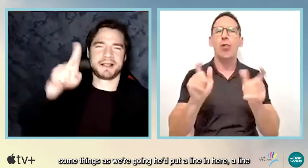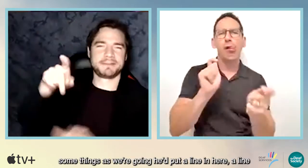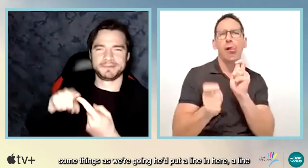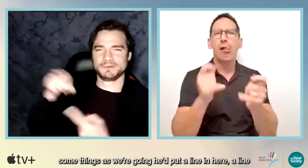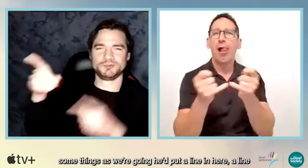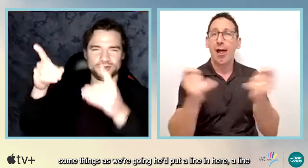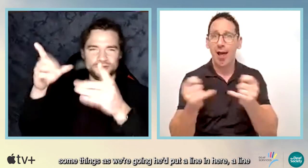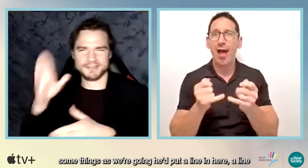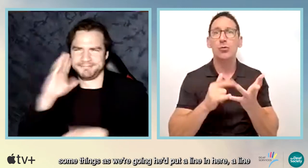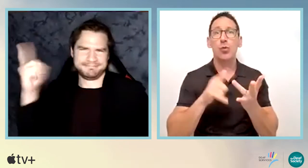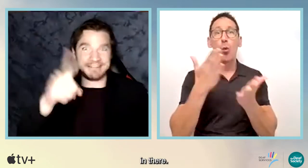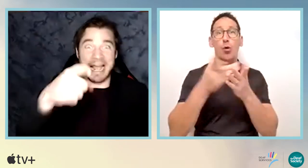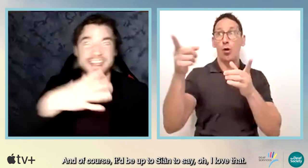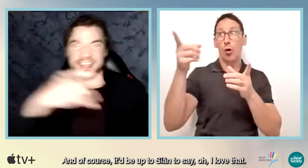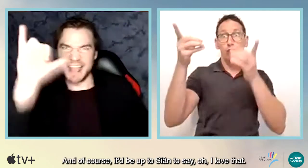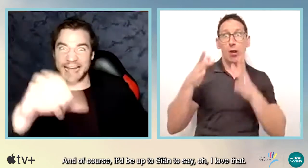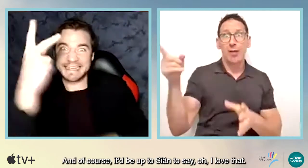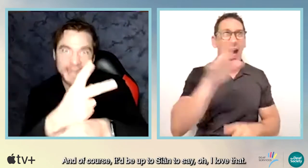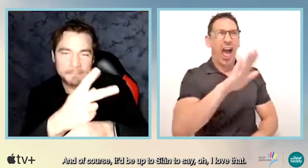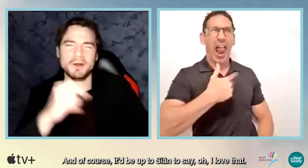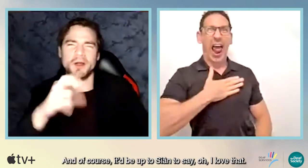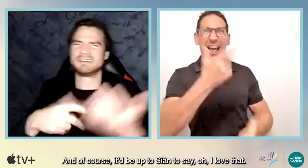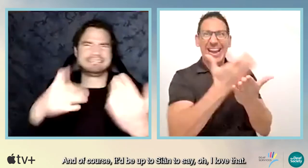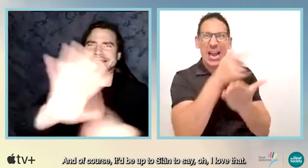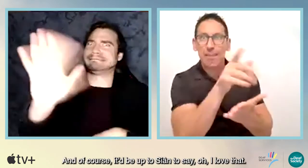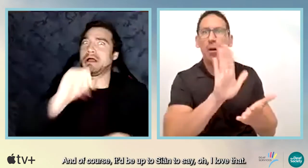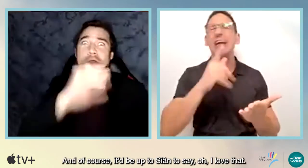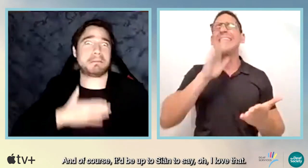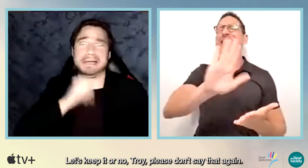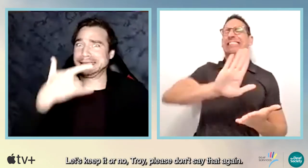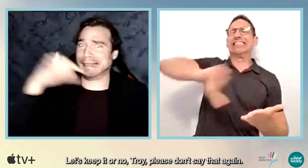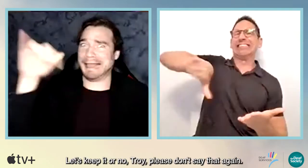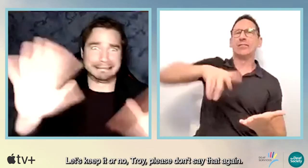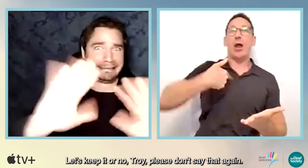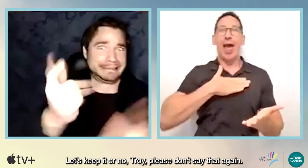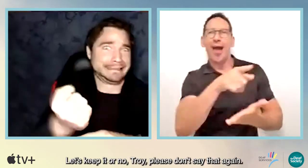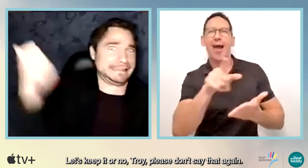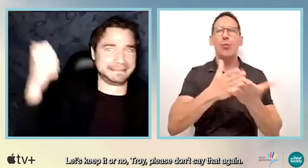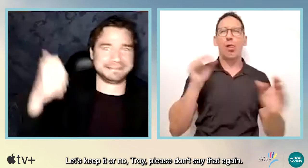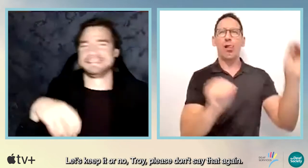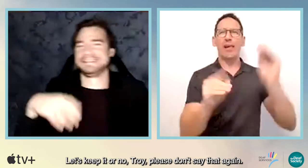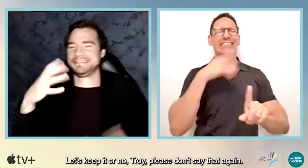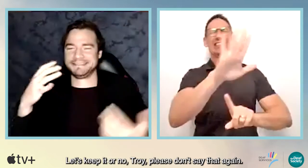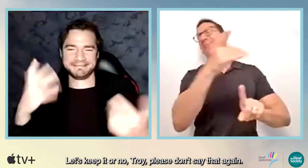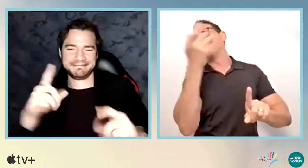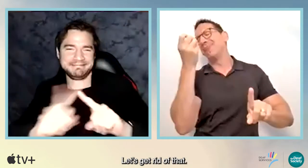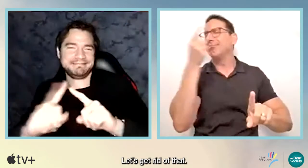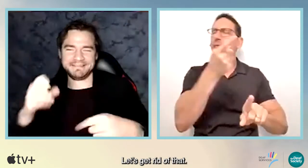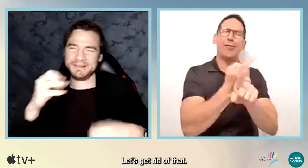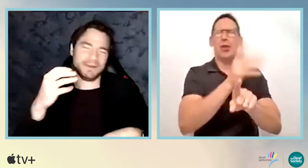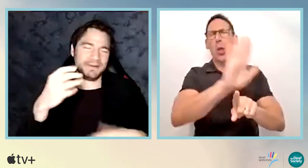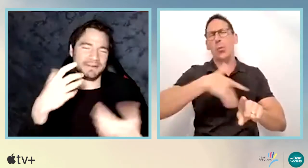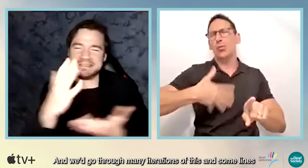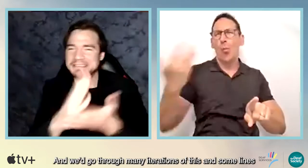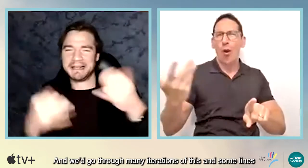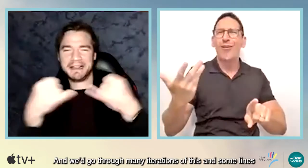going, he'd put a line in here, a line in there. And of course, it'd be up to Sean to say, Oh, I love that. Let's keep it or no, no, no, Troy, please don't say that again. Let's get rid of that.